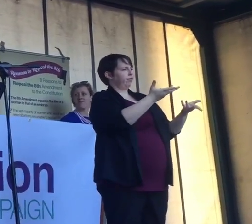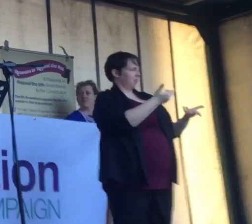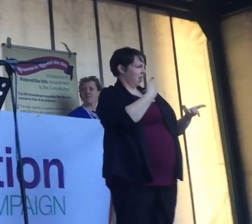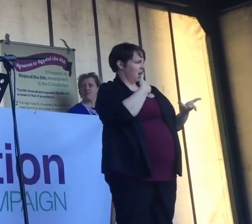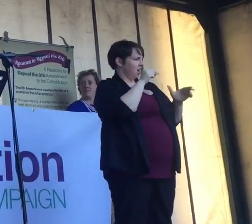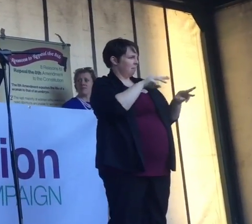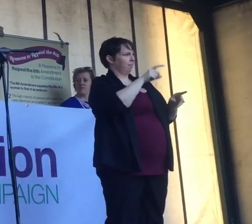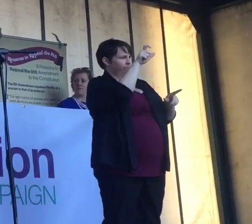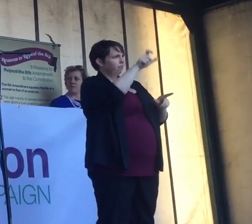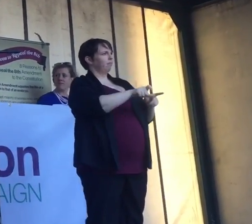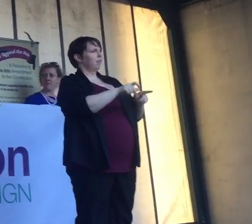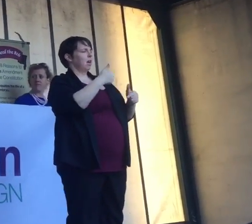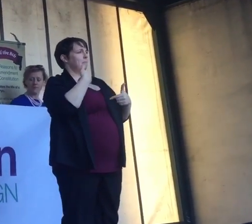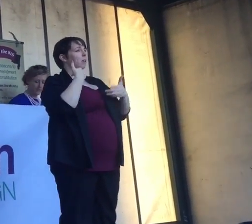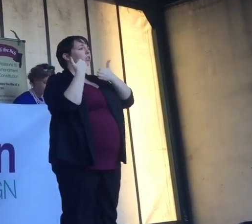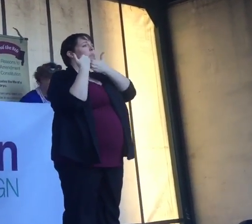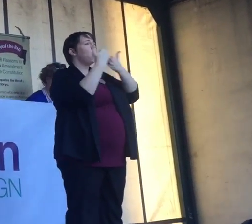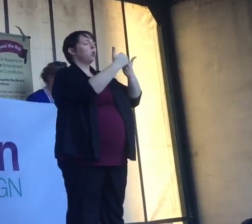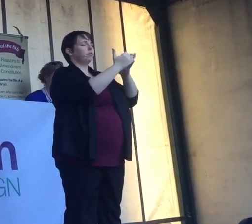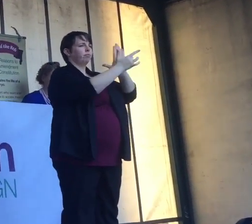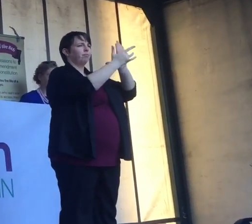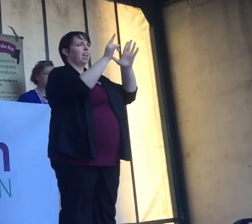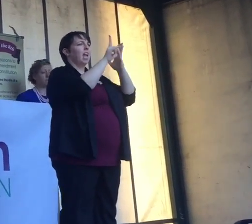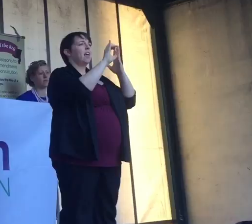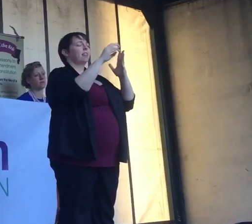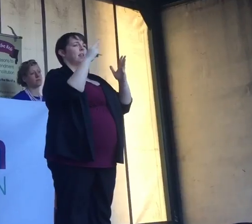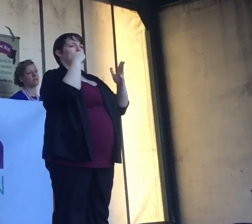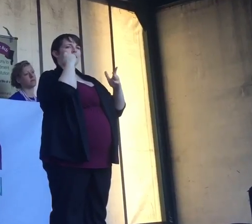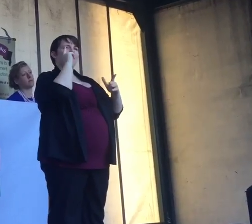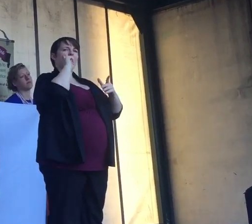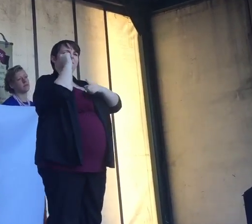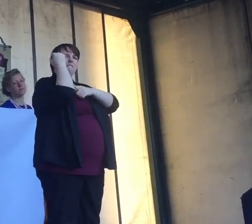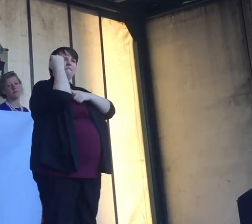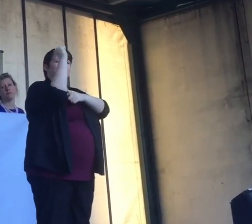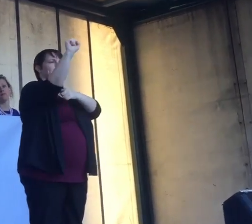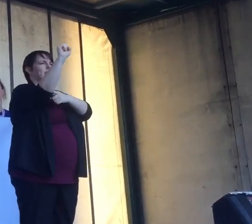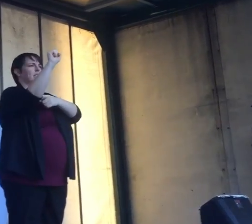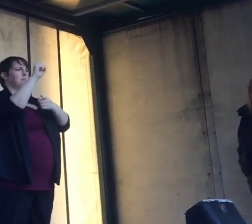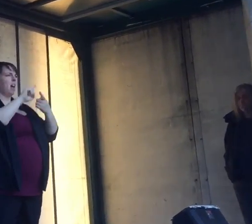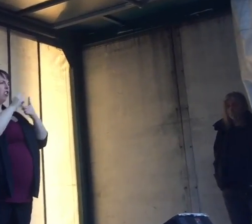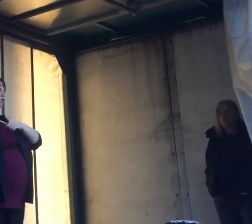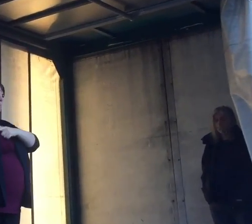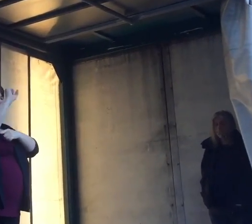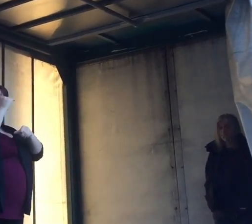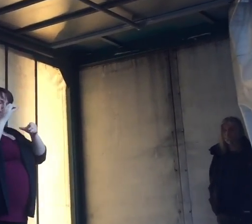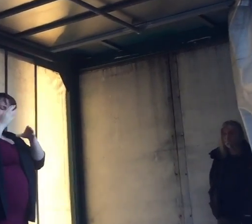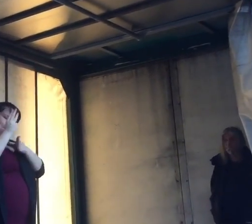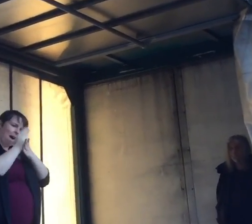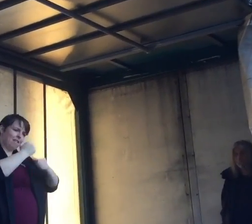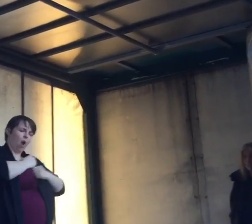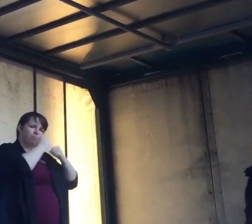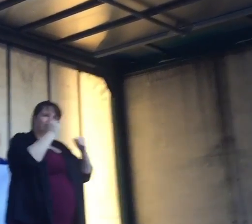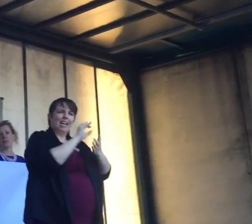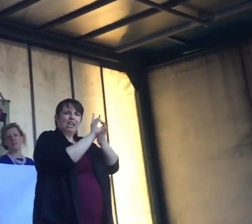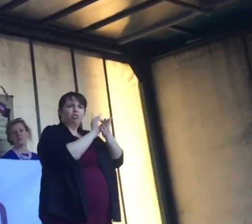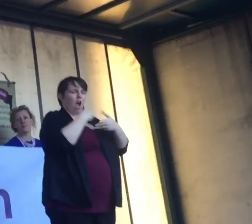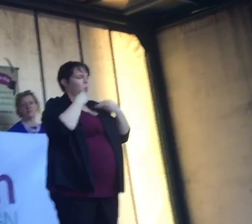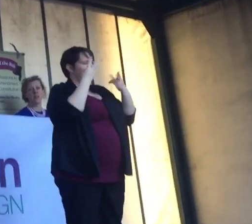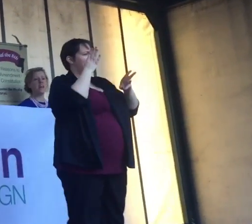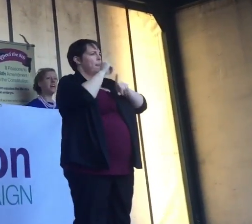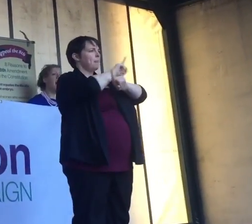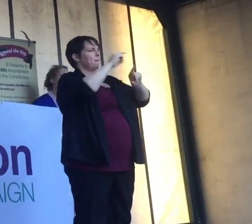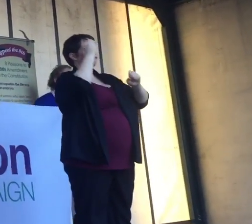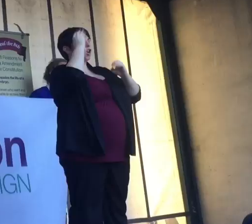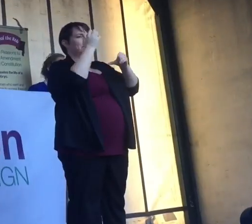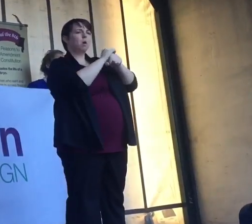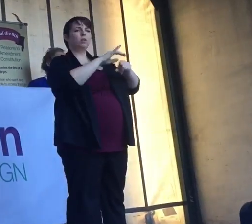We support repeal the AIDS because feminism and rebellion is woven into our history and we will not let that be forgotten.